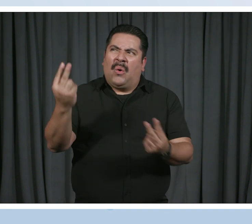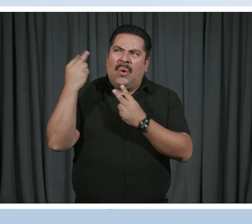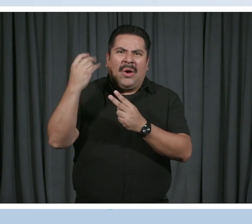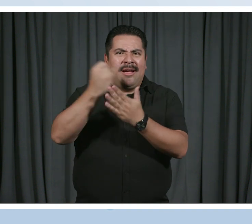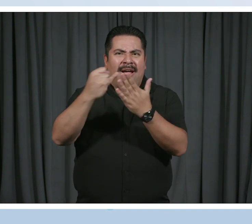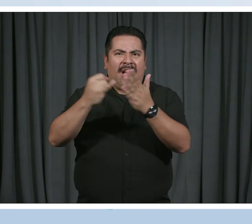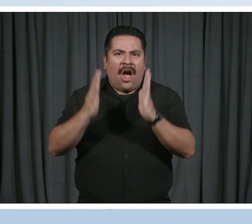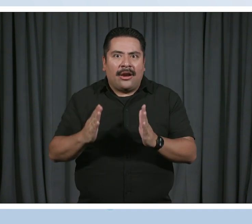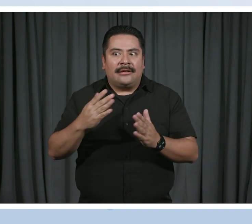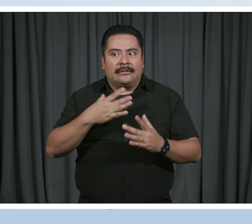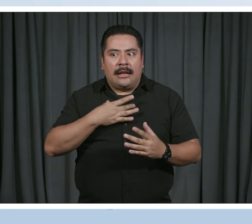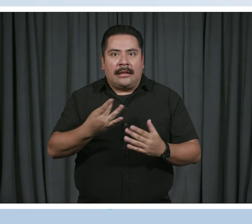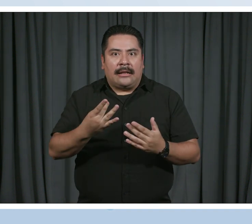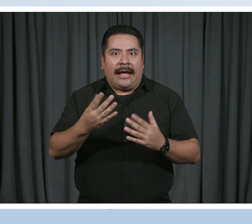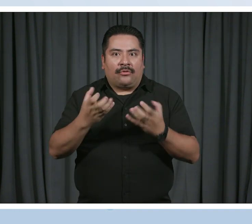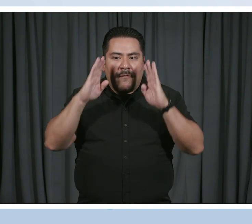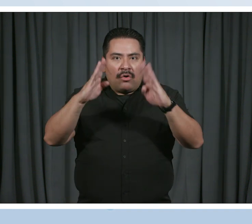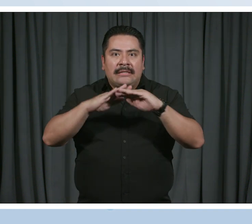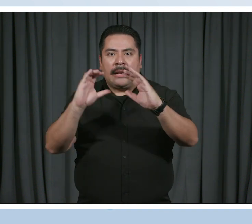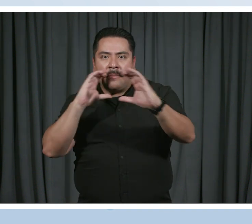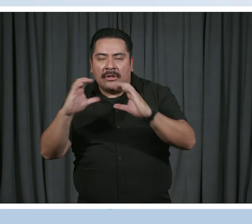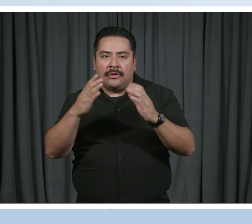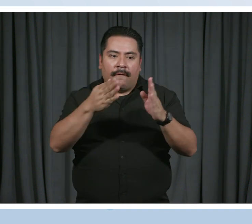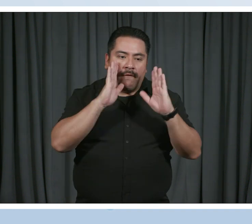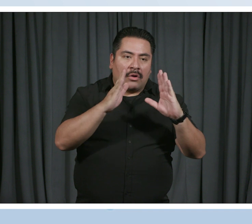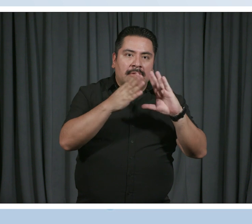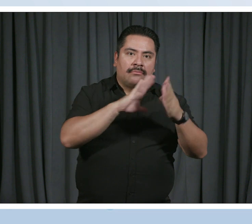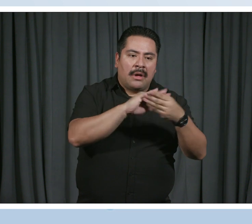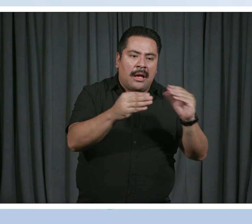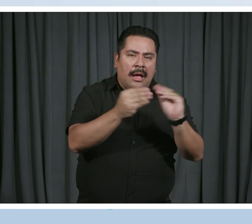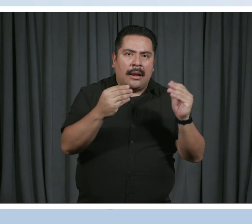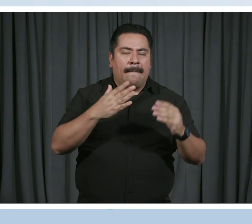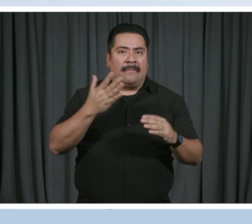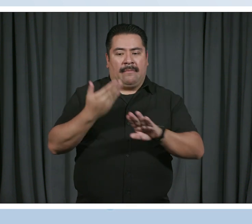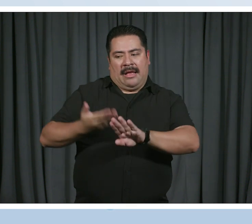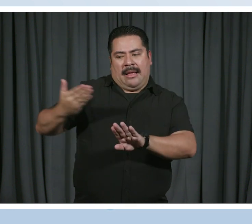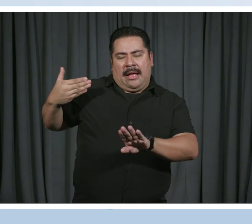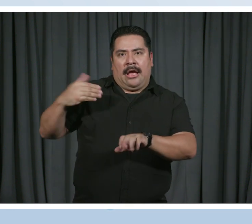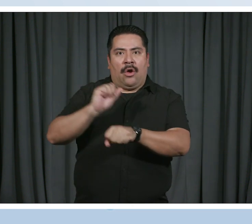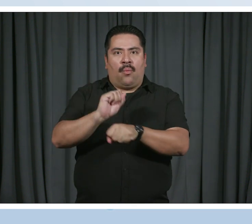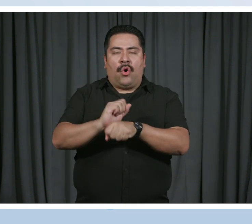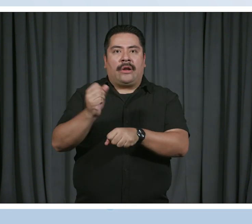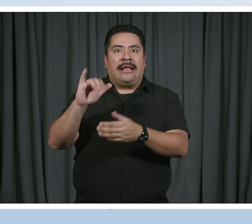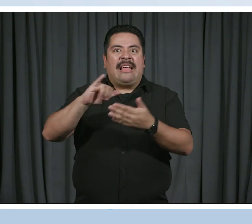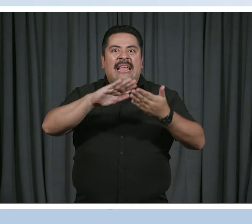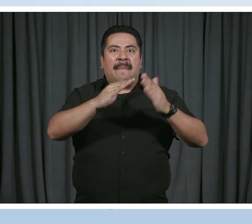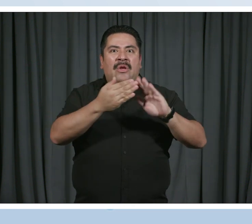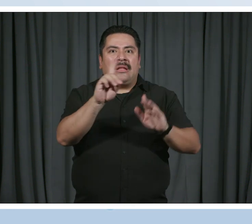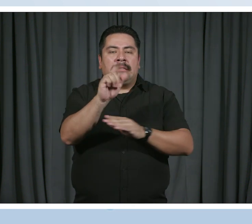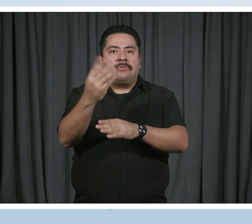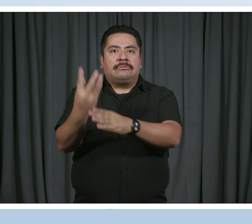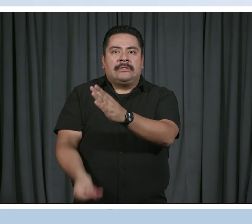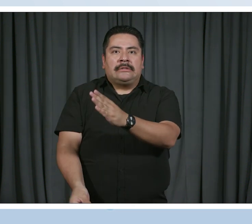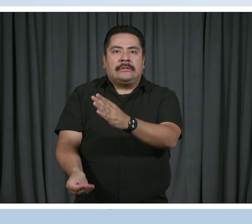who's, you know, interested in communication and telling stories, how much of my work is missing this community because I didn't think